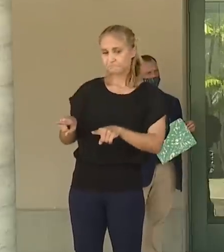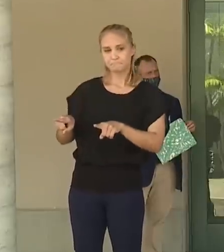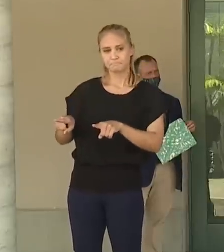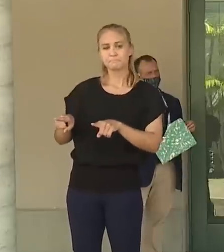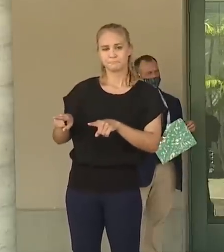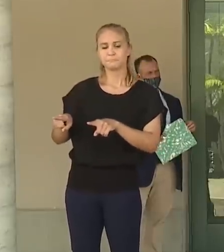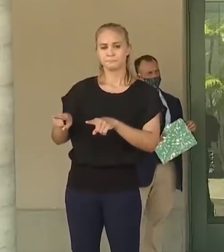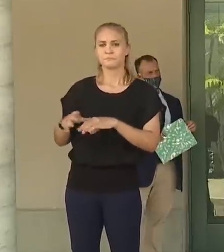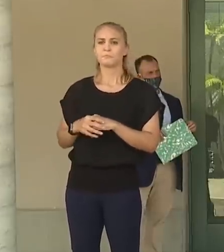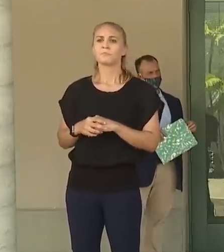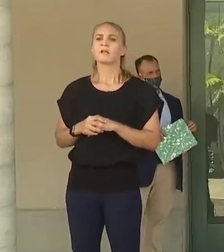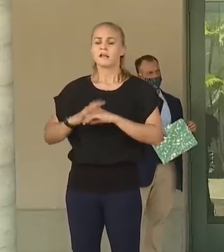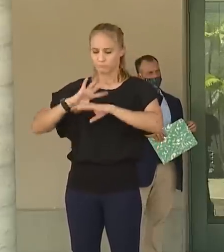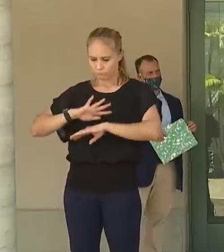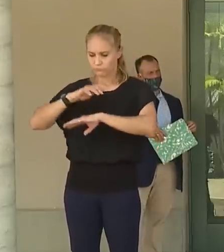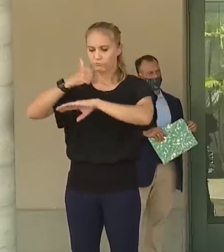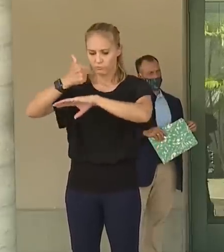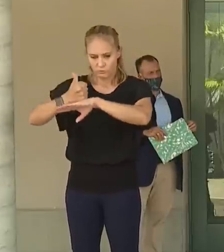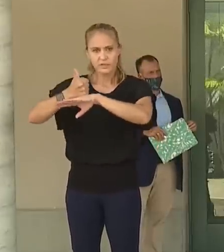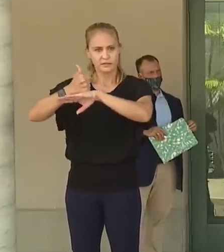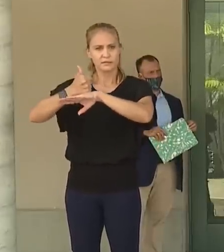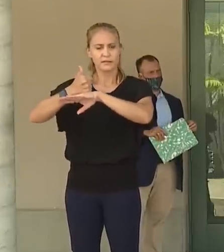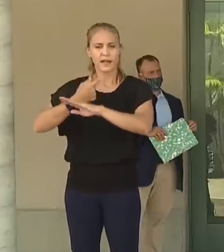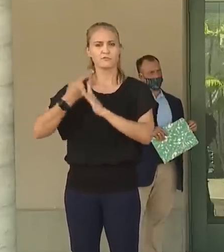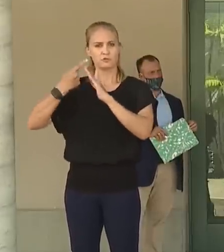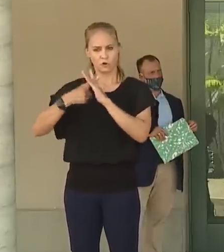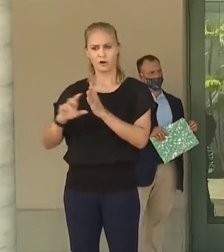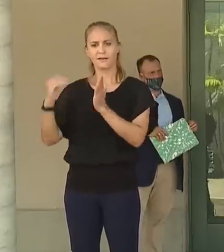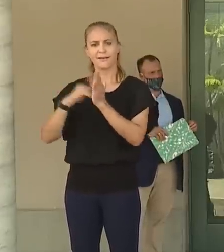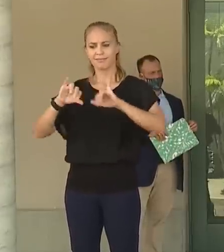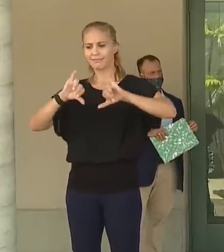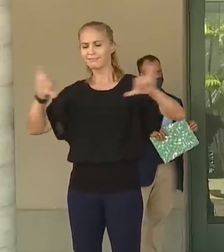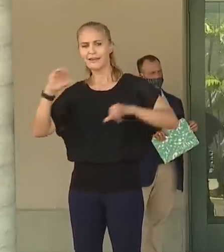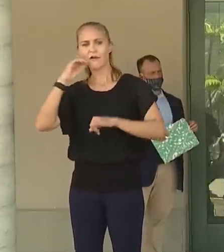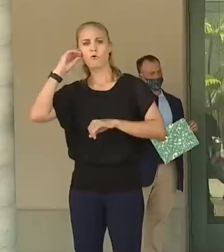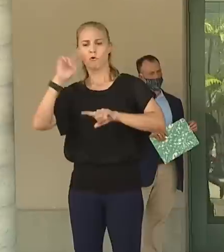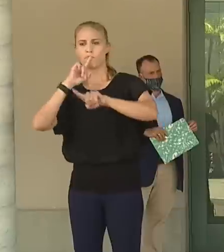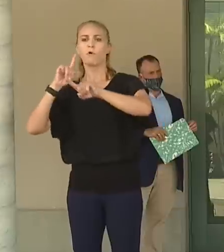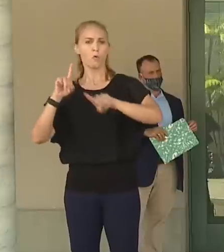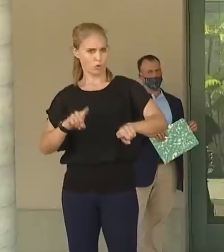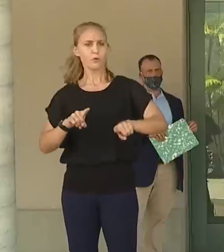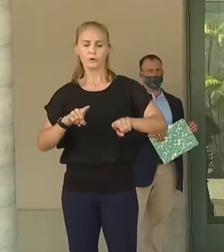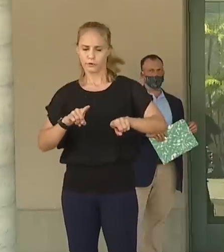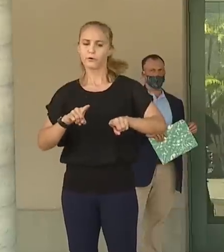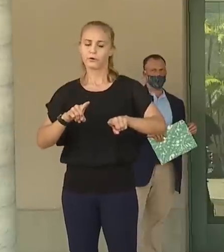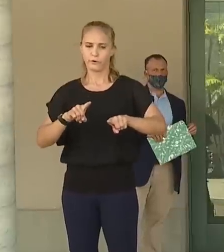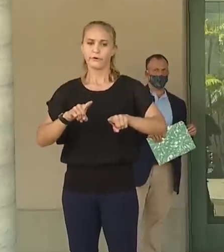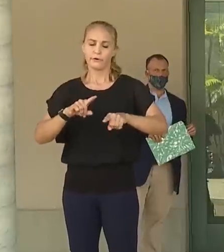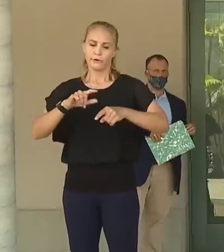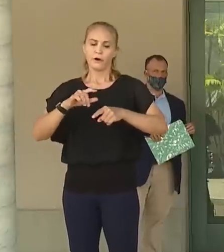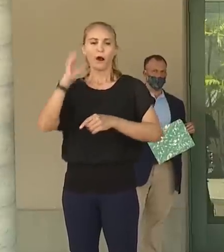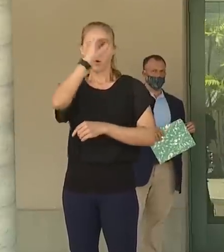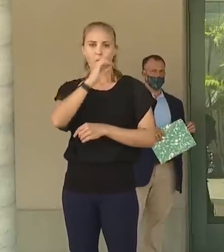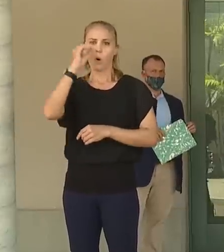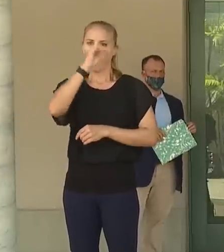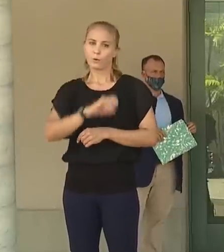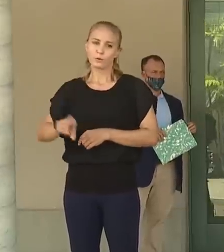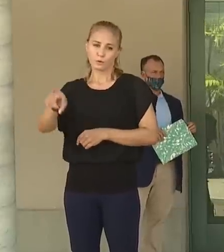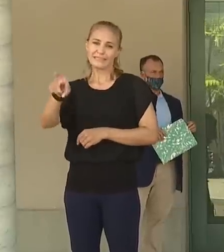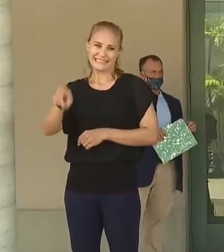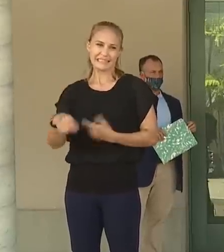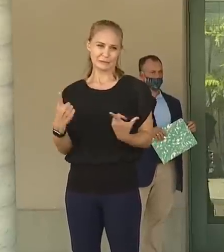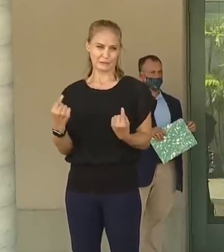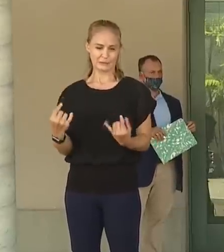re-implementing and re-instituting a stay-at-home order is what O'ahu needs at this time.